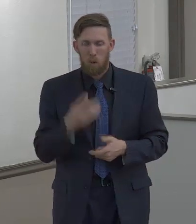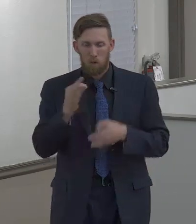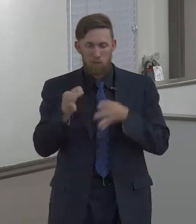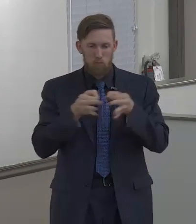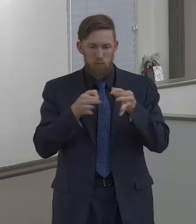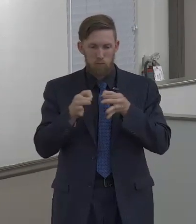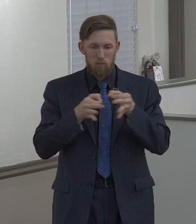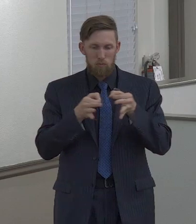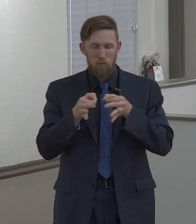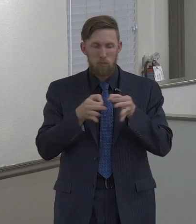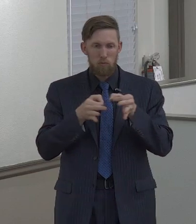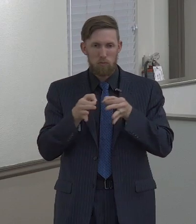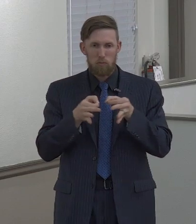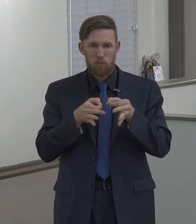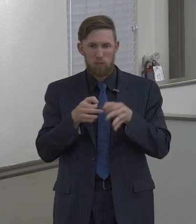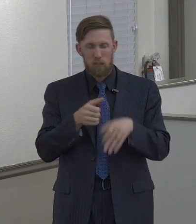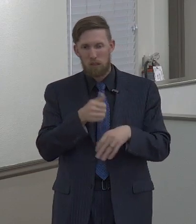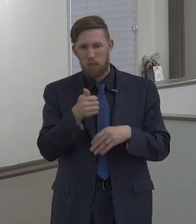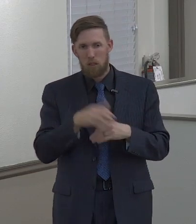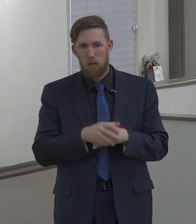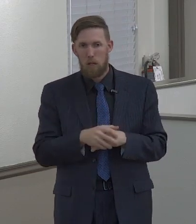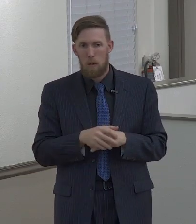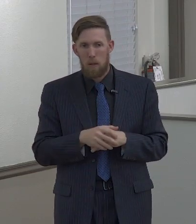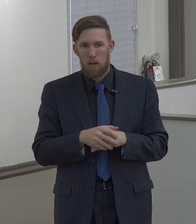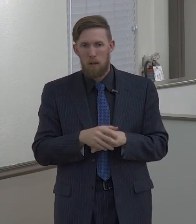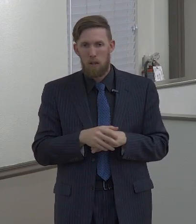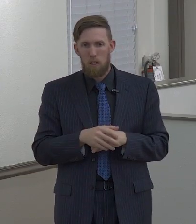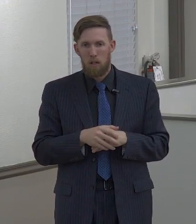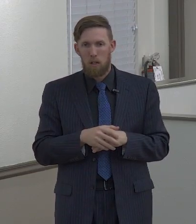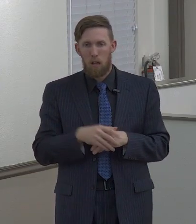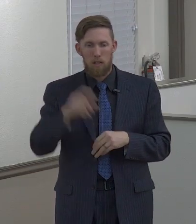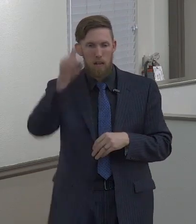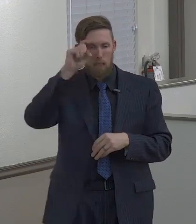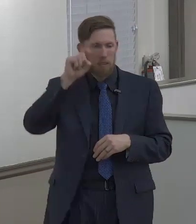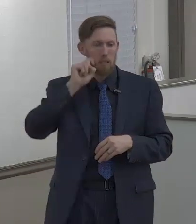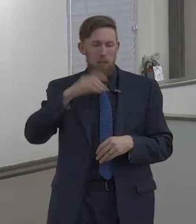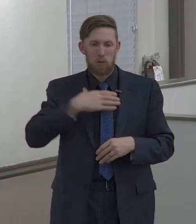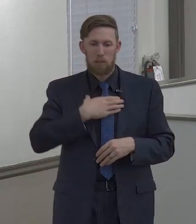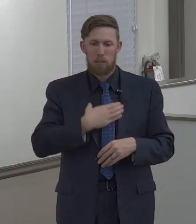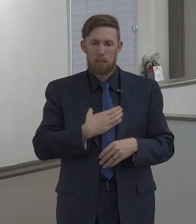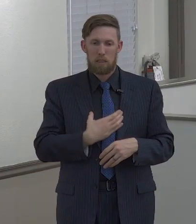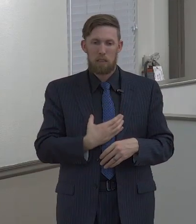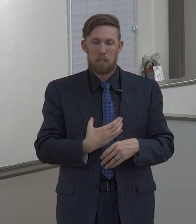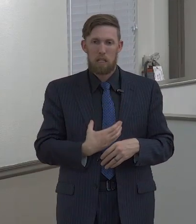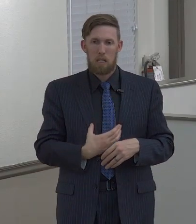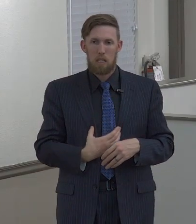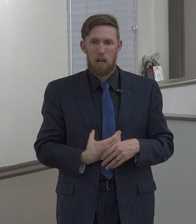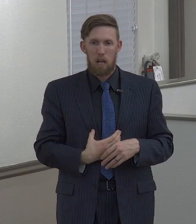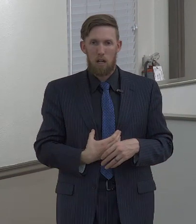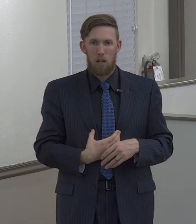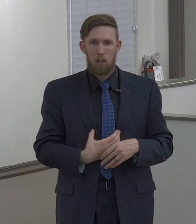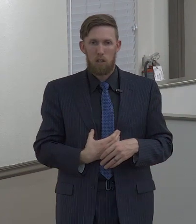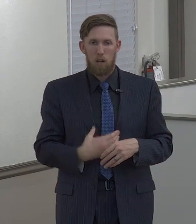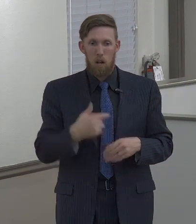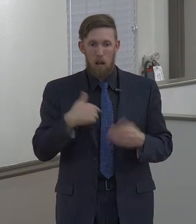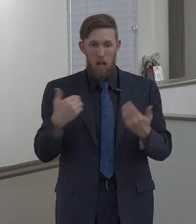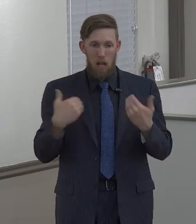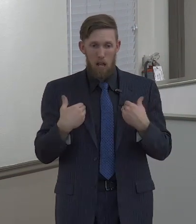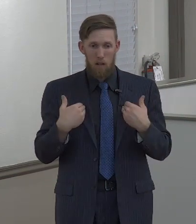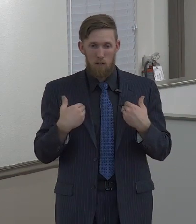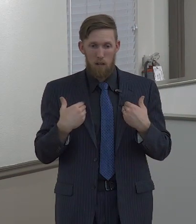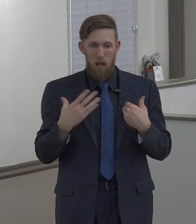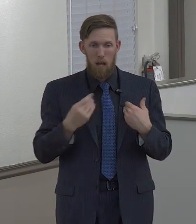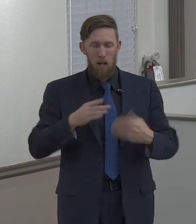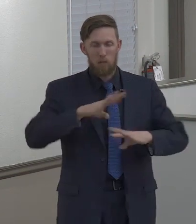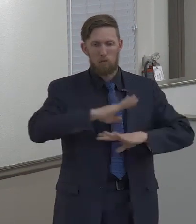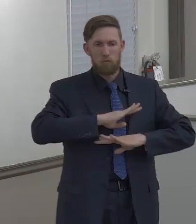define fornication, the way that I look at fornication, is the fulfillment of any sexual desire outside of the